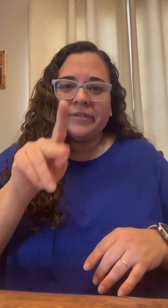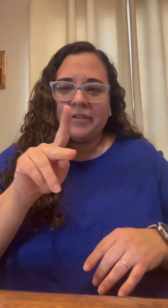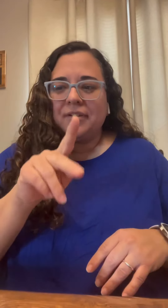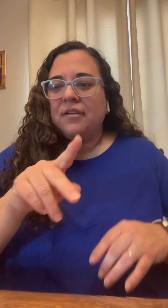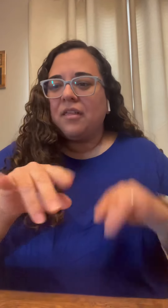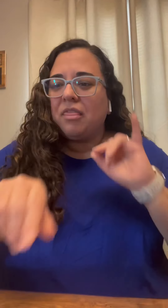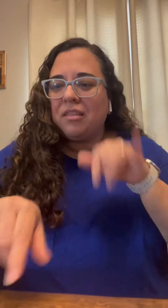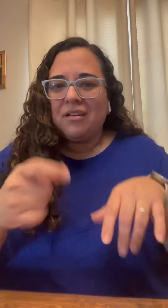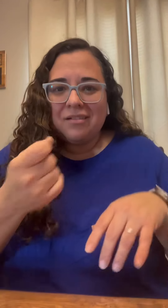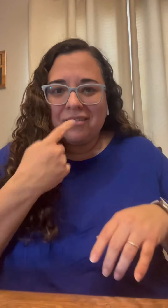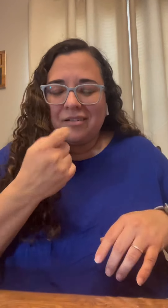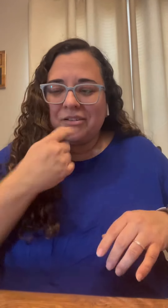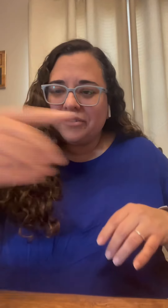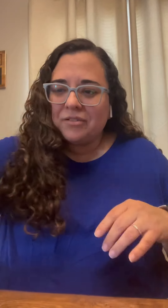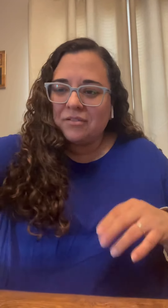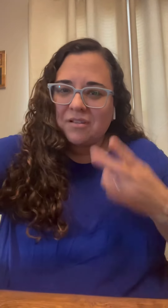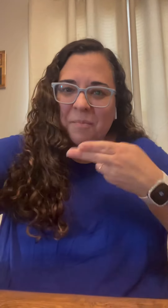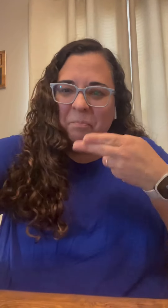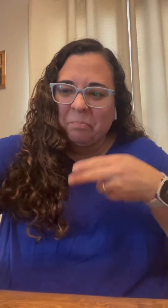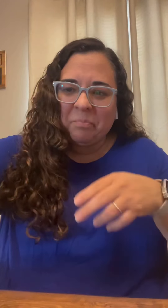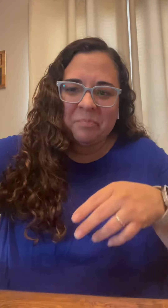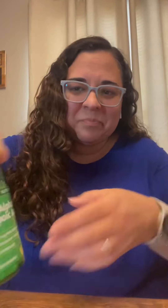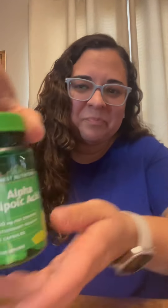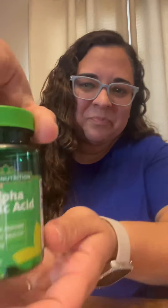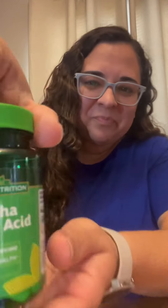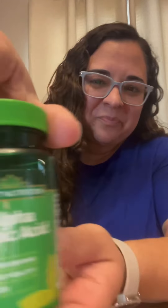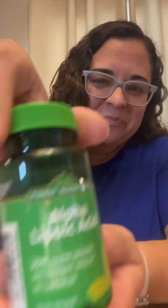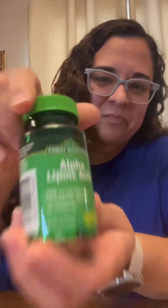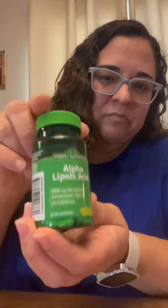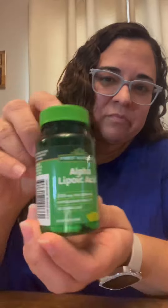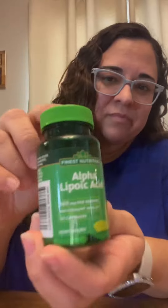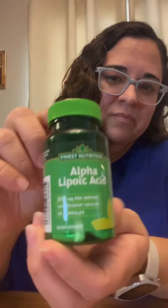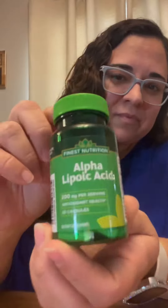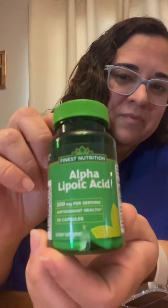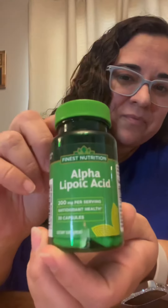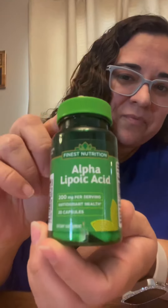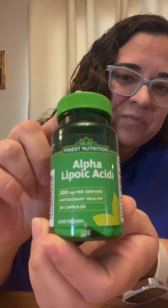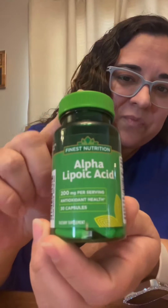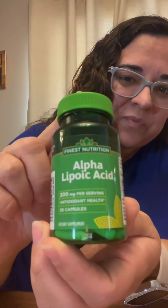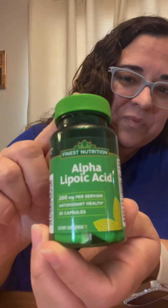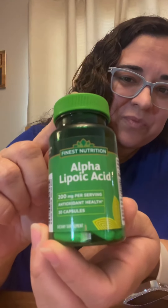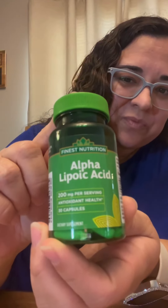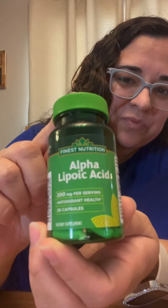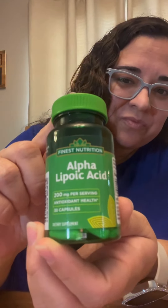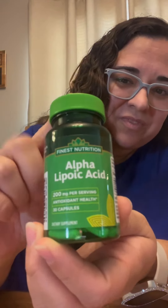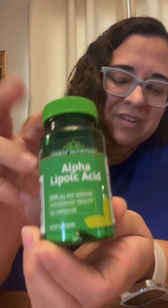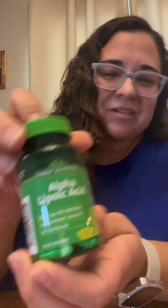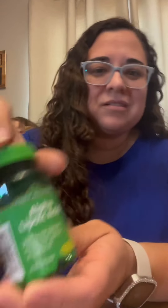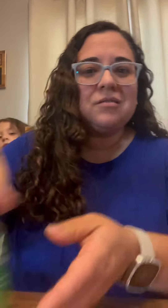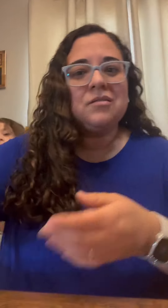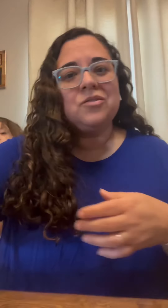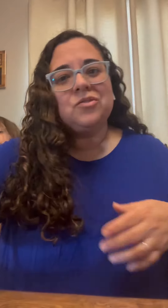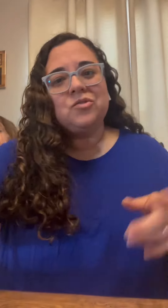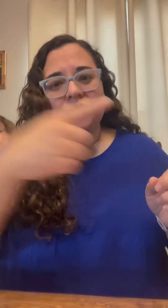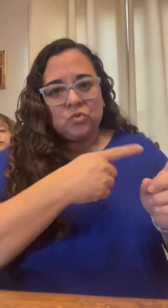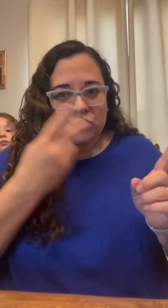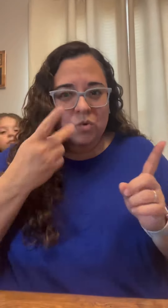um this video she saw on tiktok about taking this vitamin the alpha lipoic